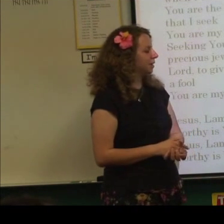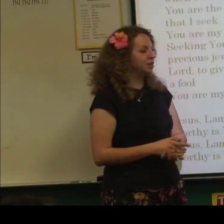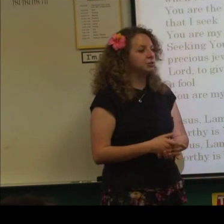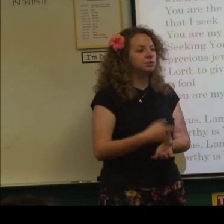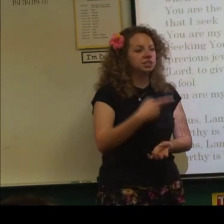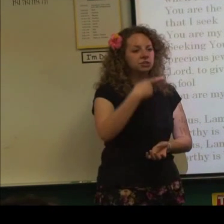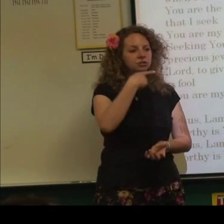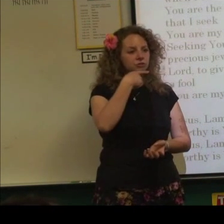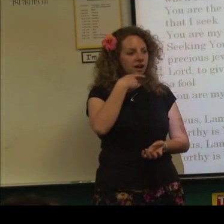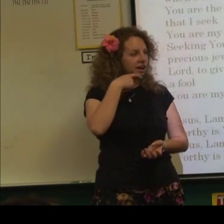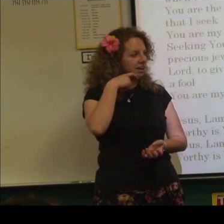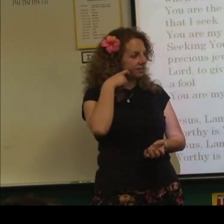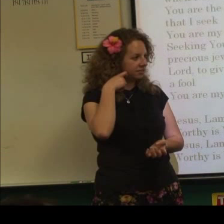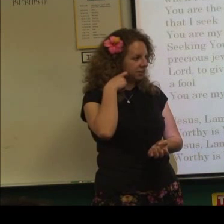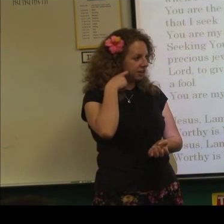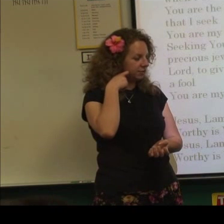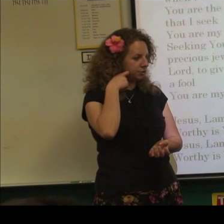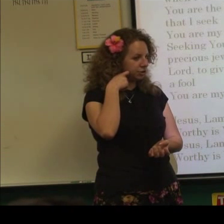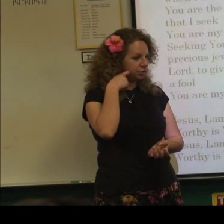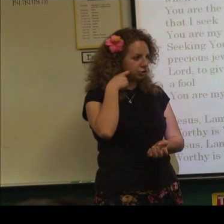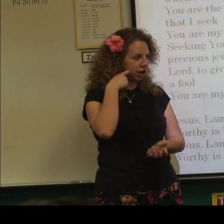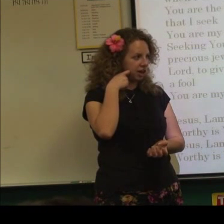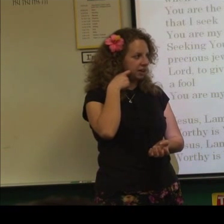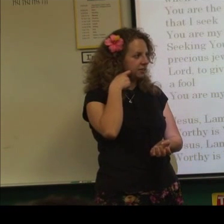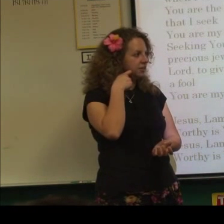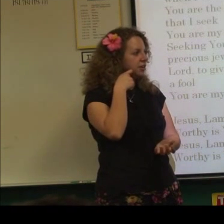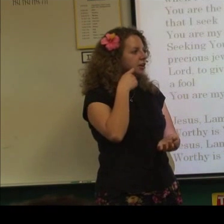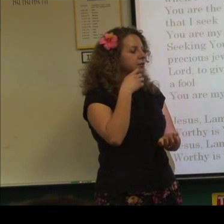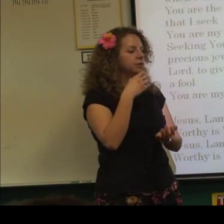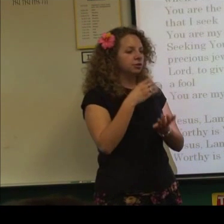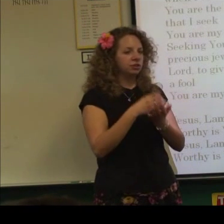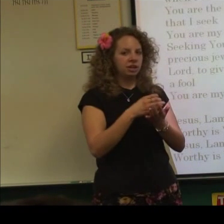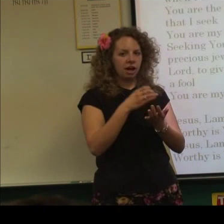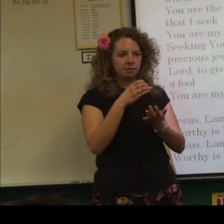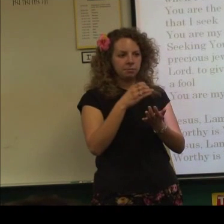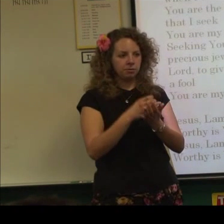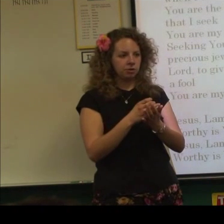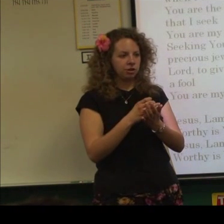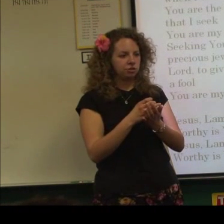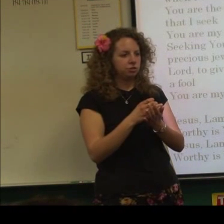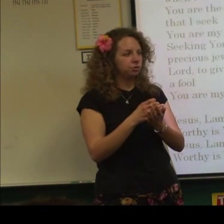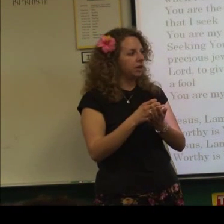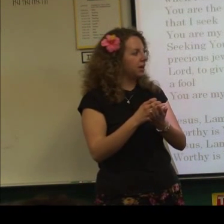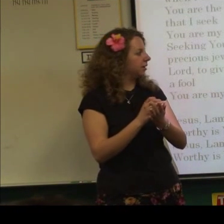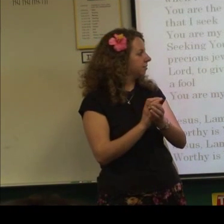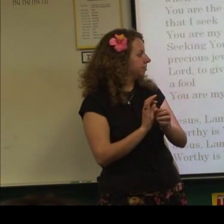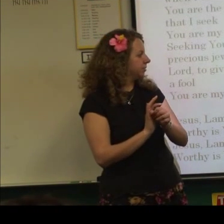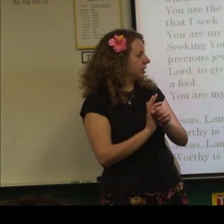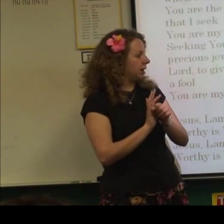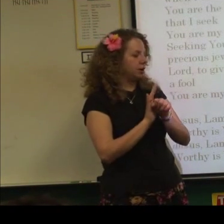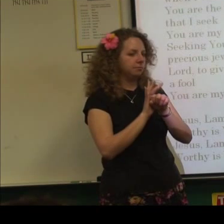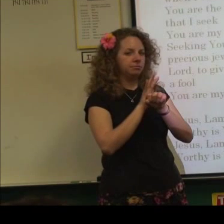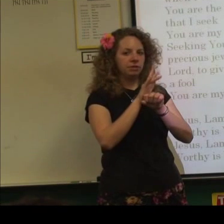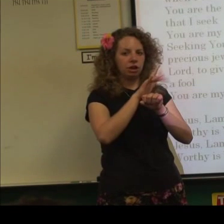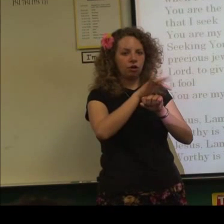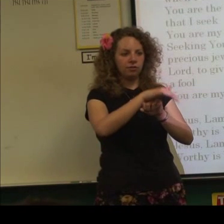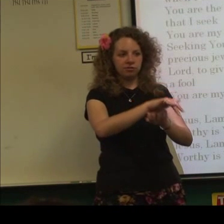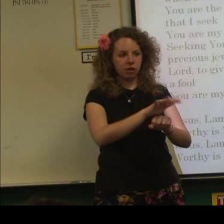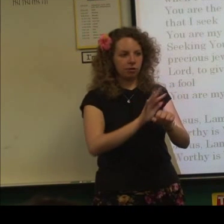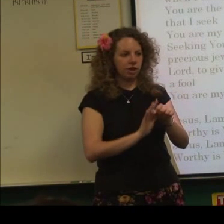Okay. So we did learn dry. If you want to use dry. We learned cup. Or you could do like overflowing